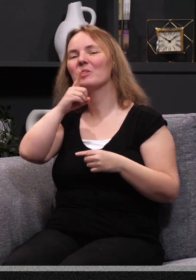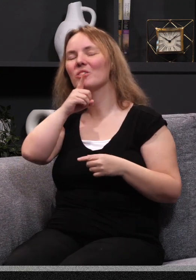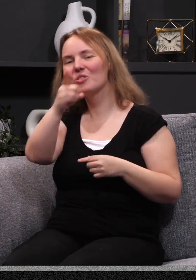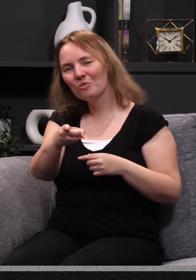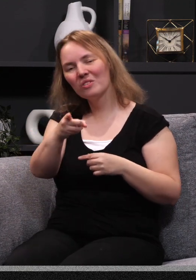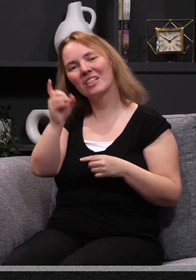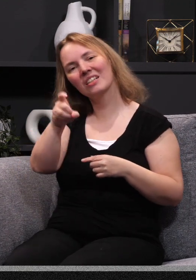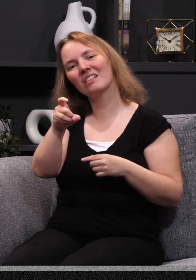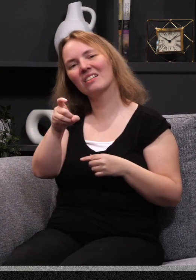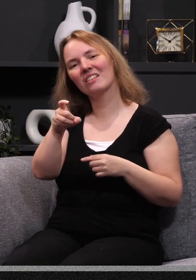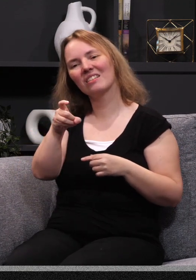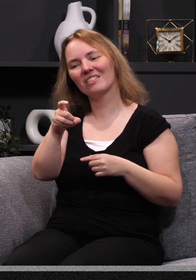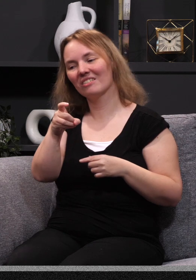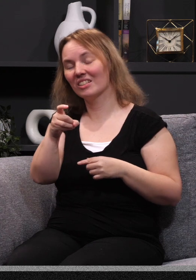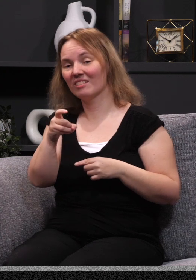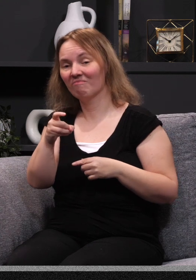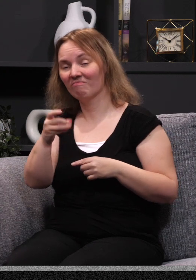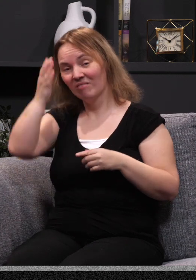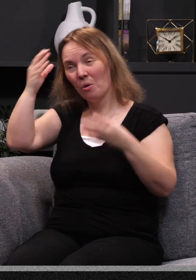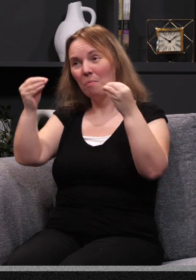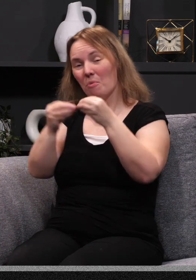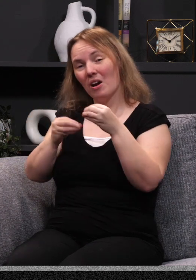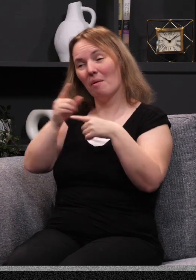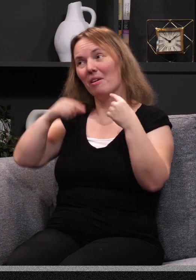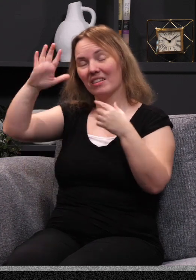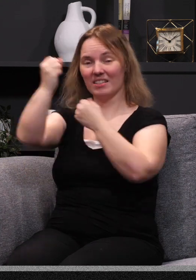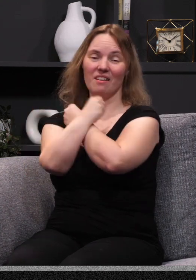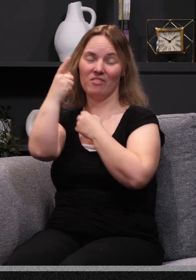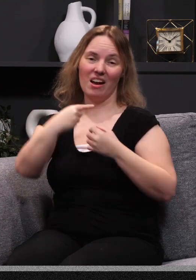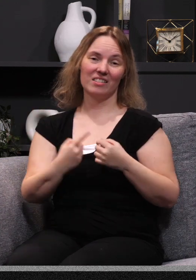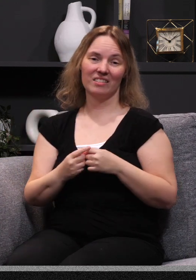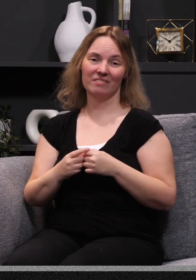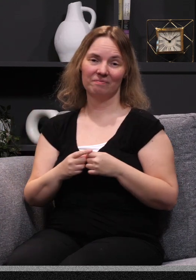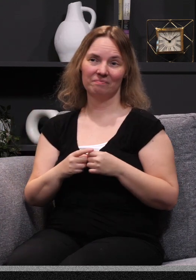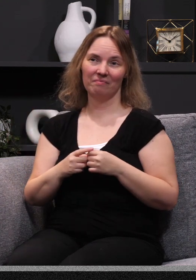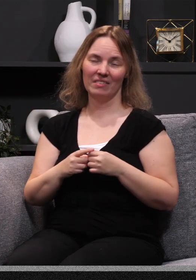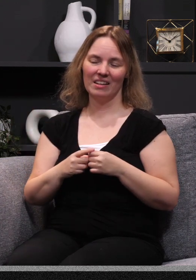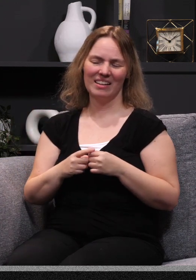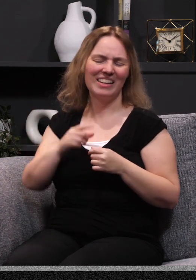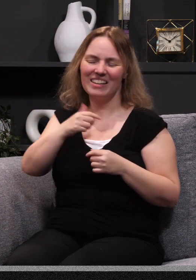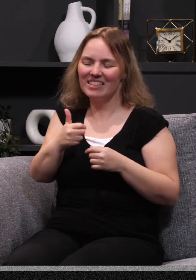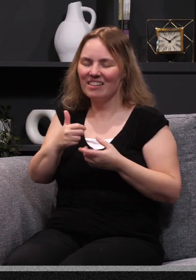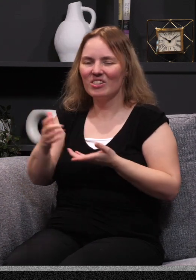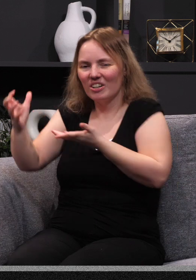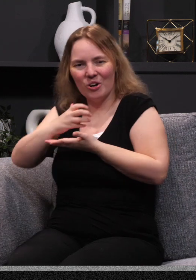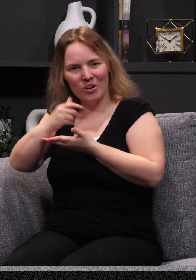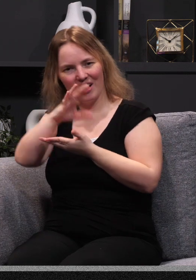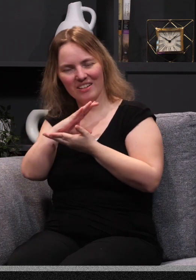is just to grow in our knowledge of his love for us. Just imagine if we took that energy and rather than trying to earn God's